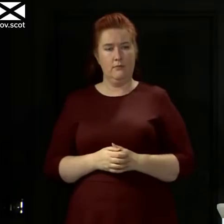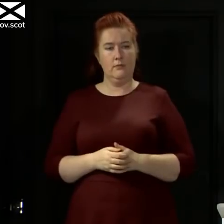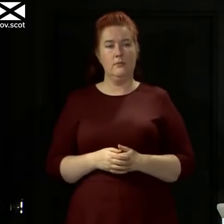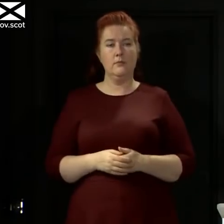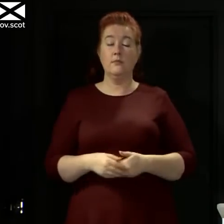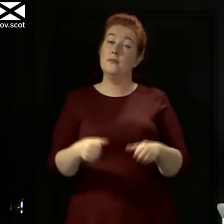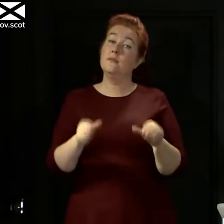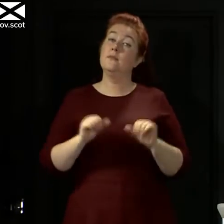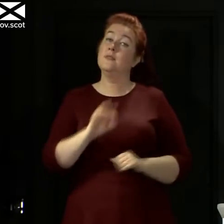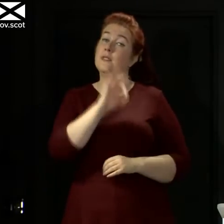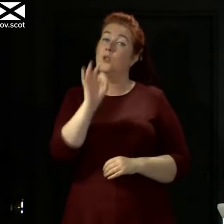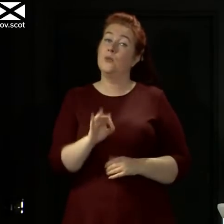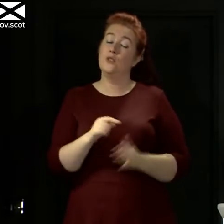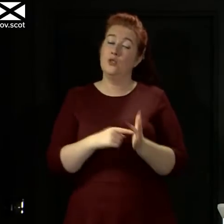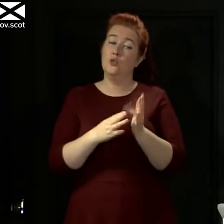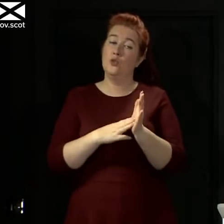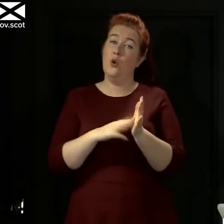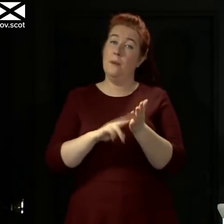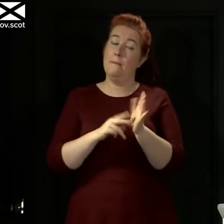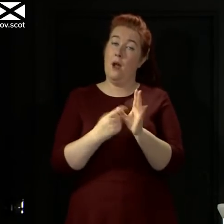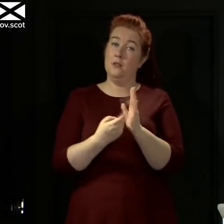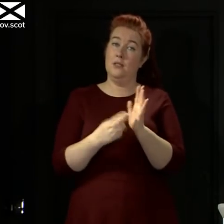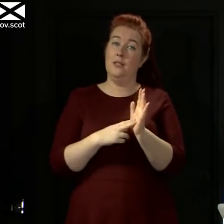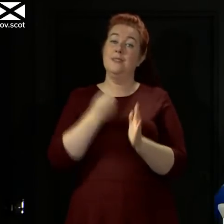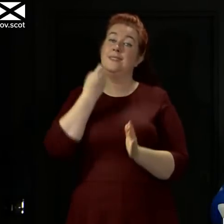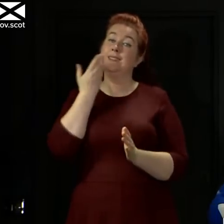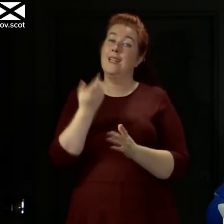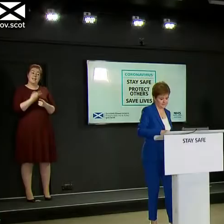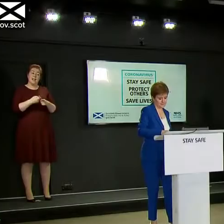The next question is from Tom Martin at the Daily Express.